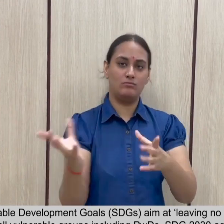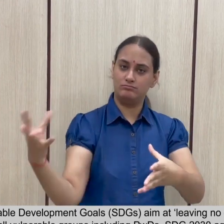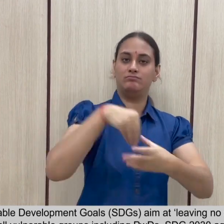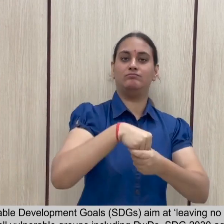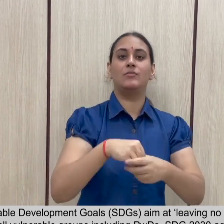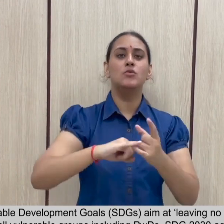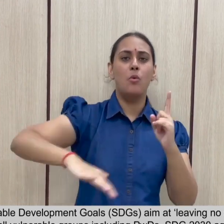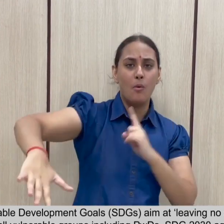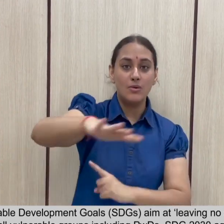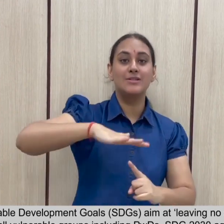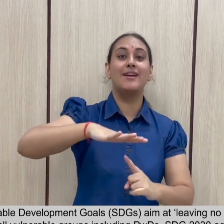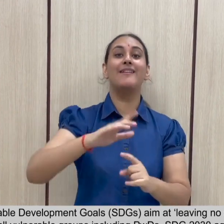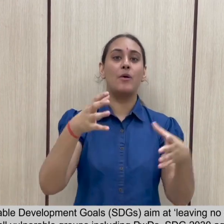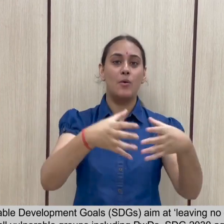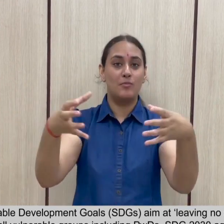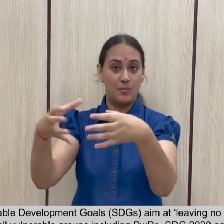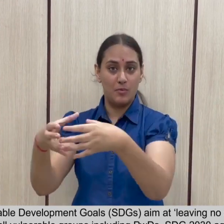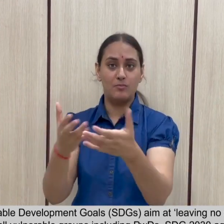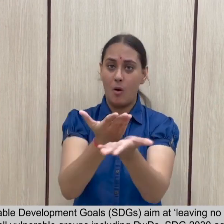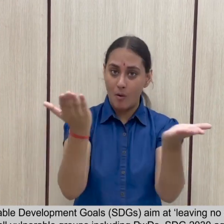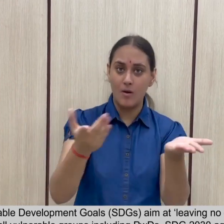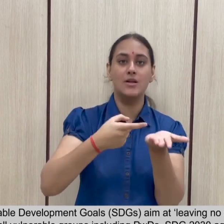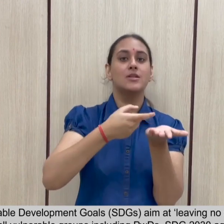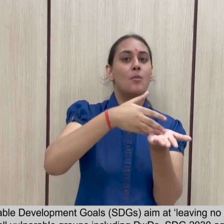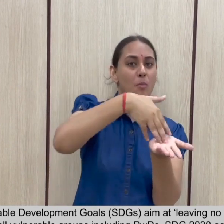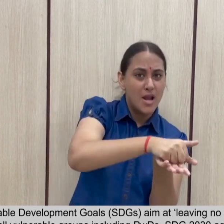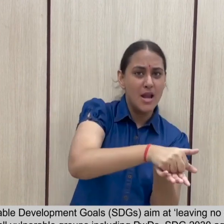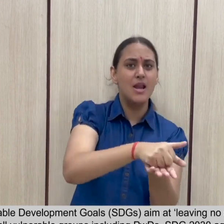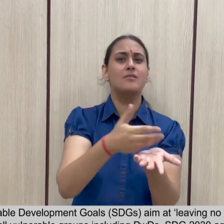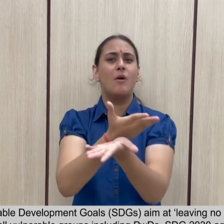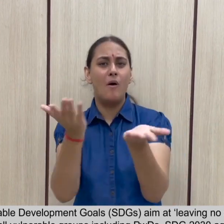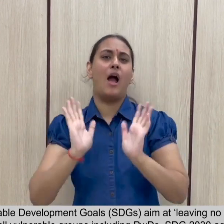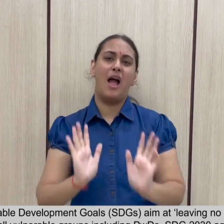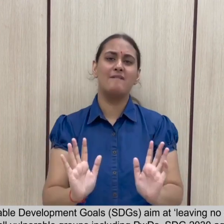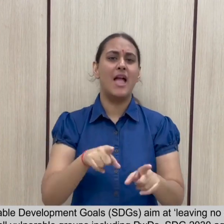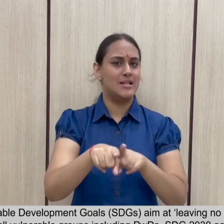that is creating a society inclusive of all vulnerable groups including PWDs.